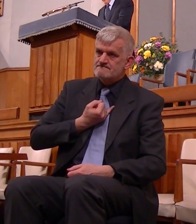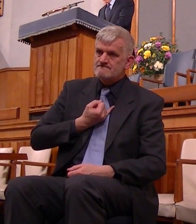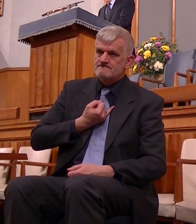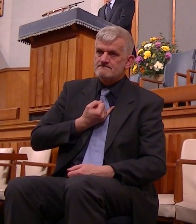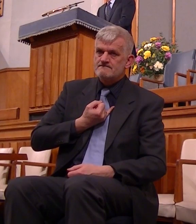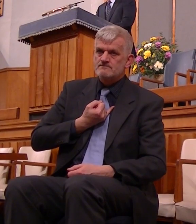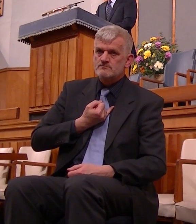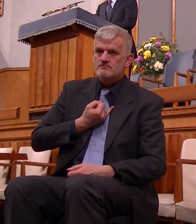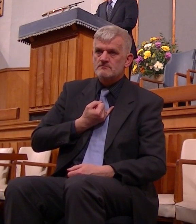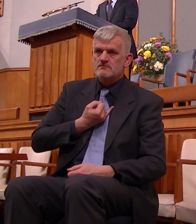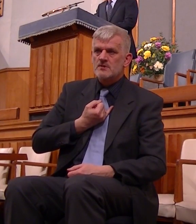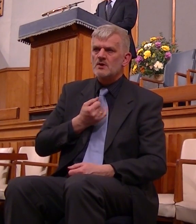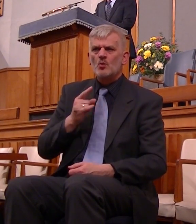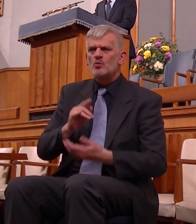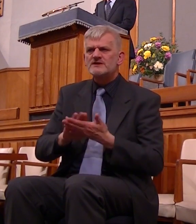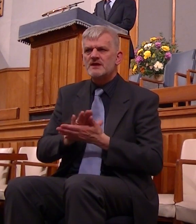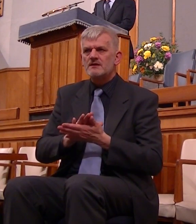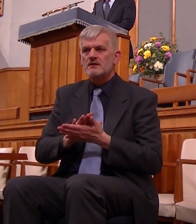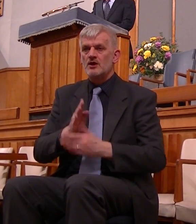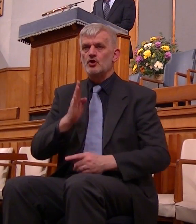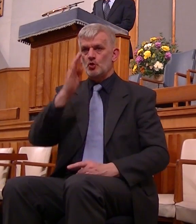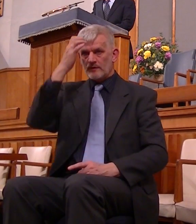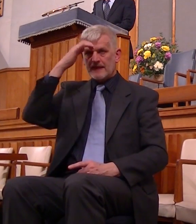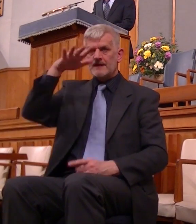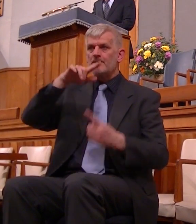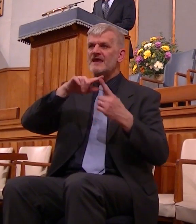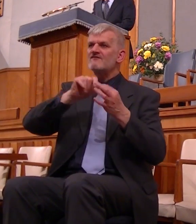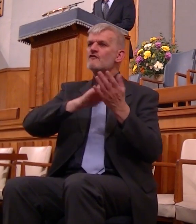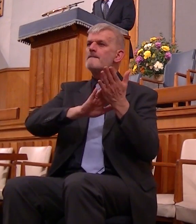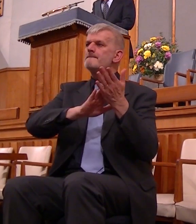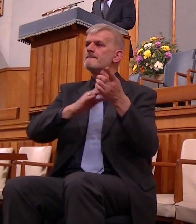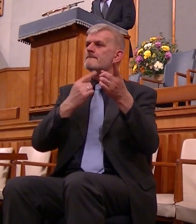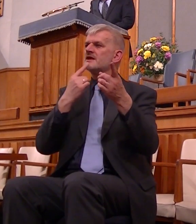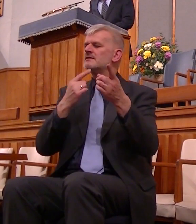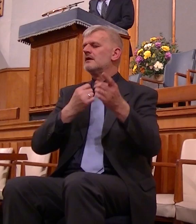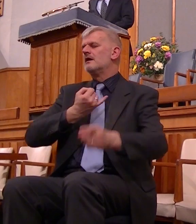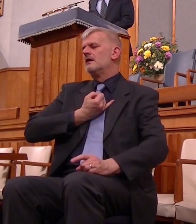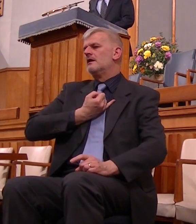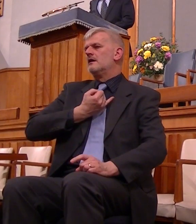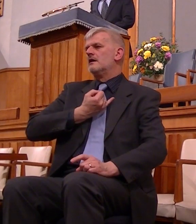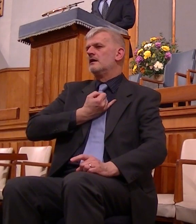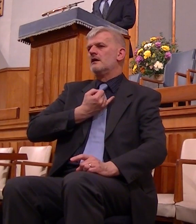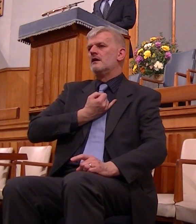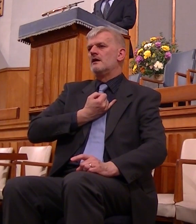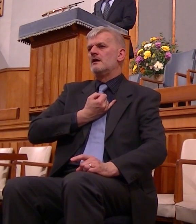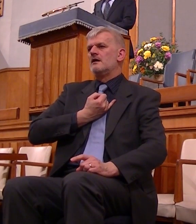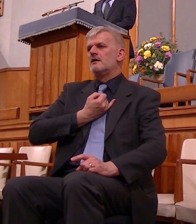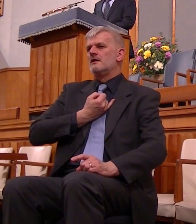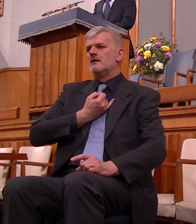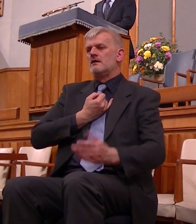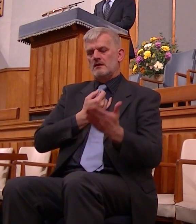Ephraim laments I have surely heard Ephraim bemoaning himself